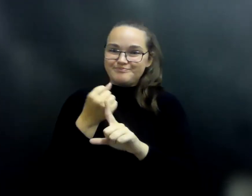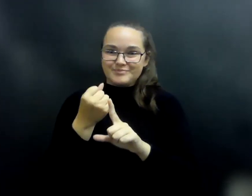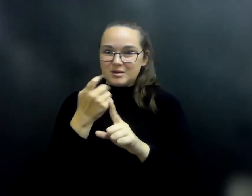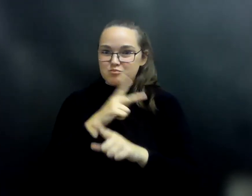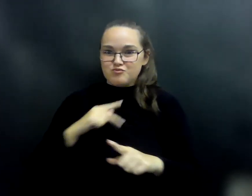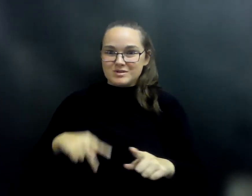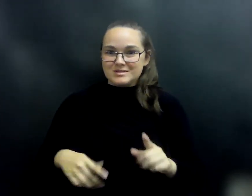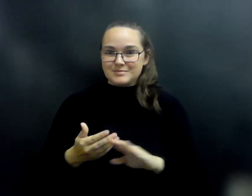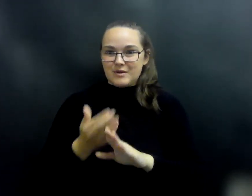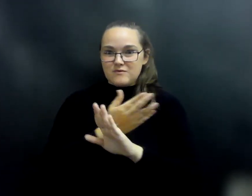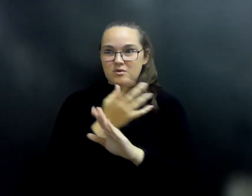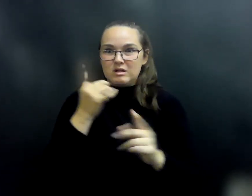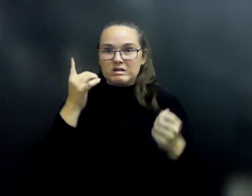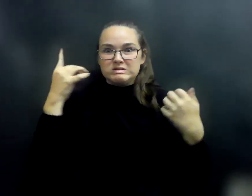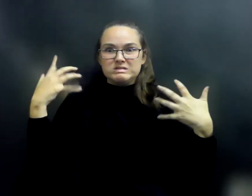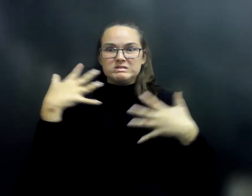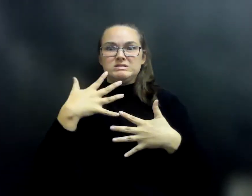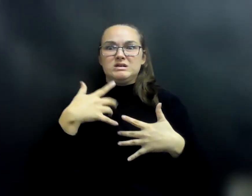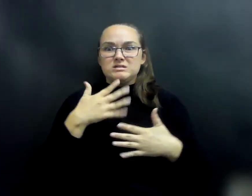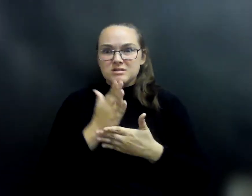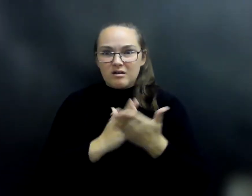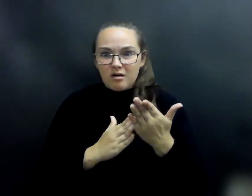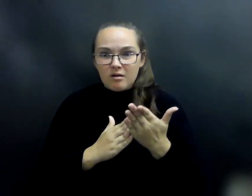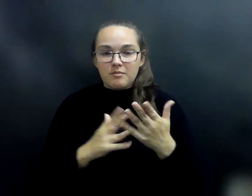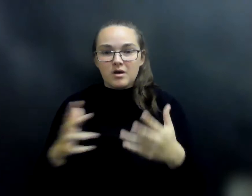attitudes of terror, and one lifting a tanker to veil.